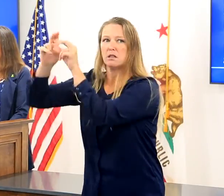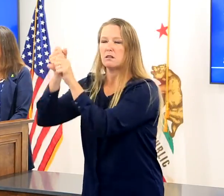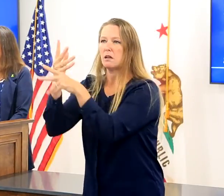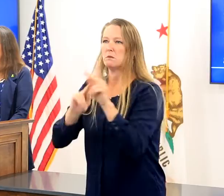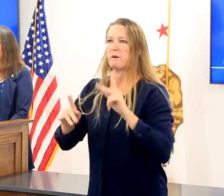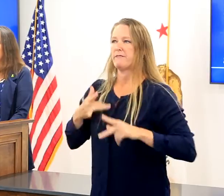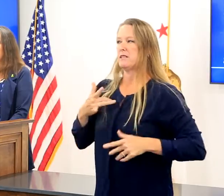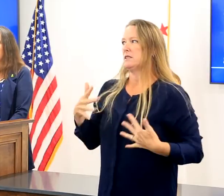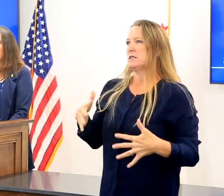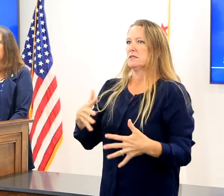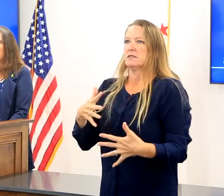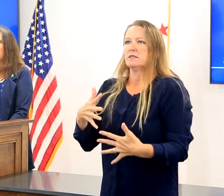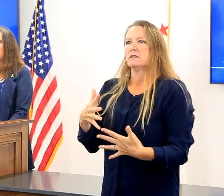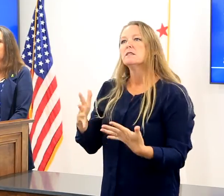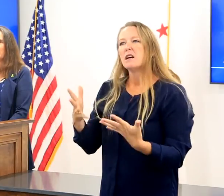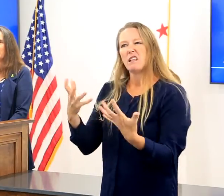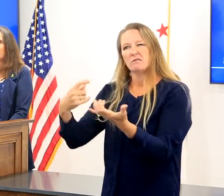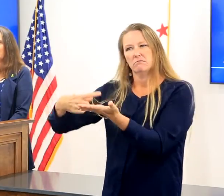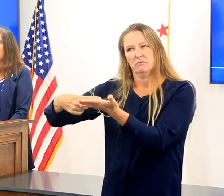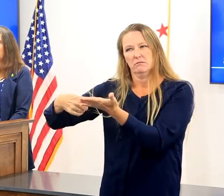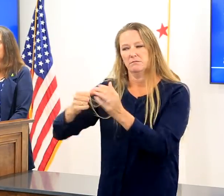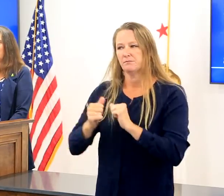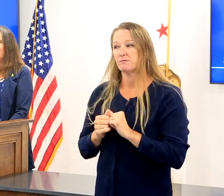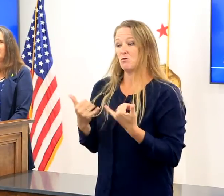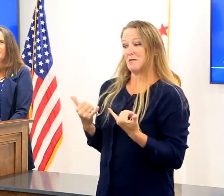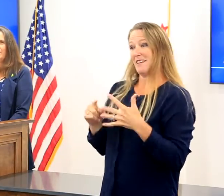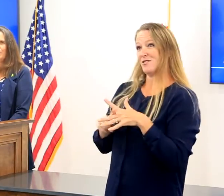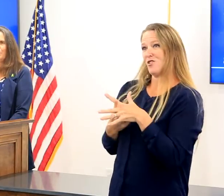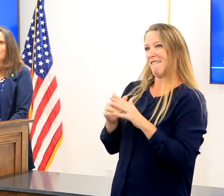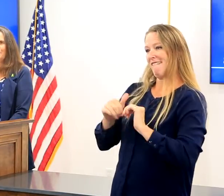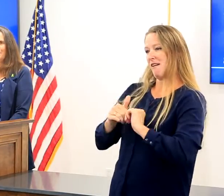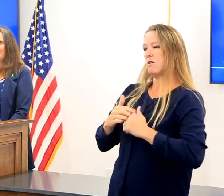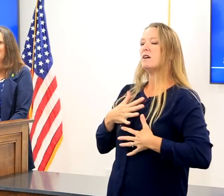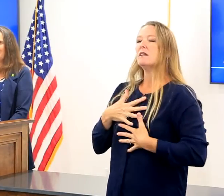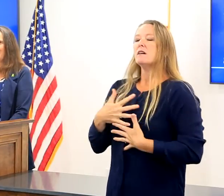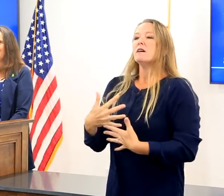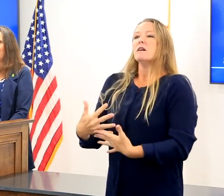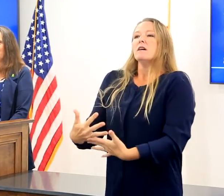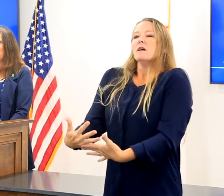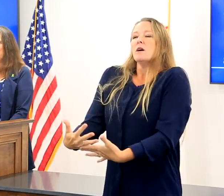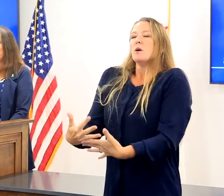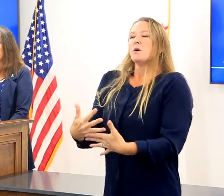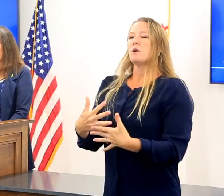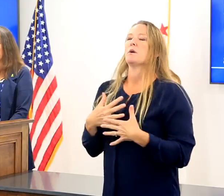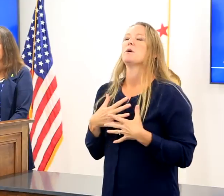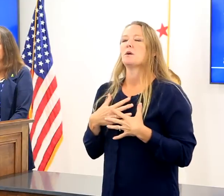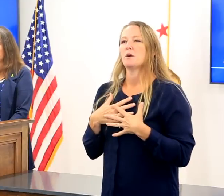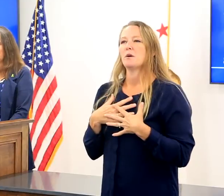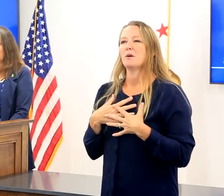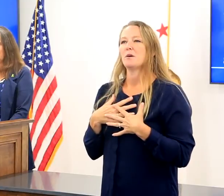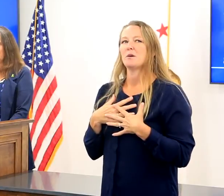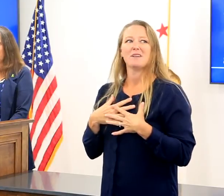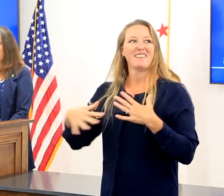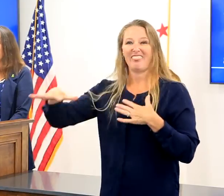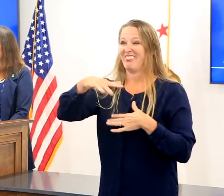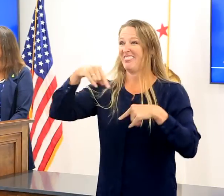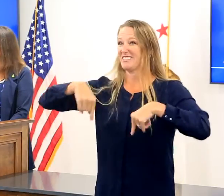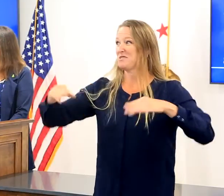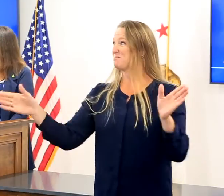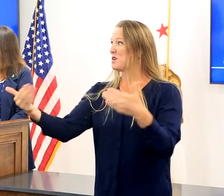We started with just a breath. And even in this room, I felt people relax a little bit.